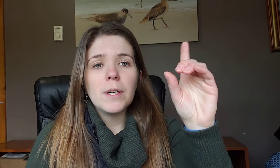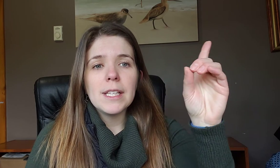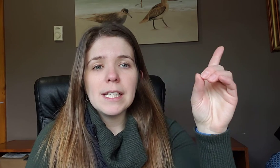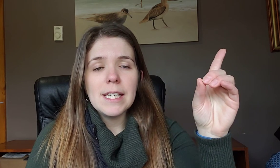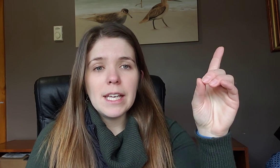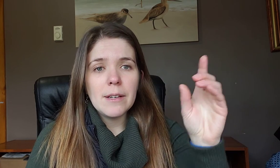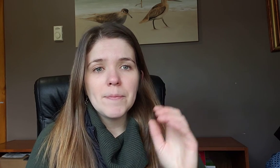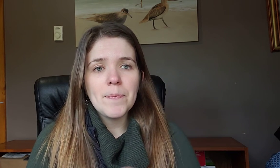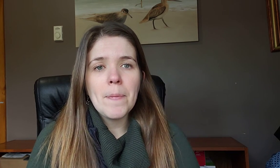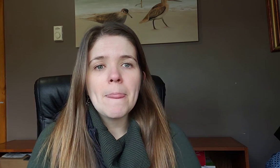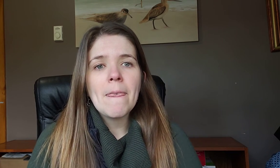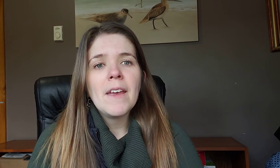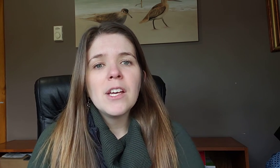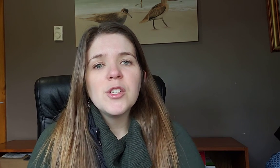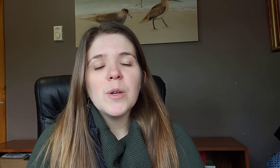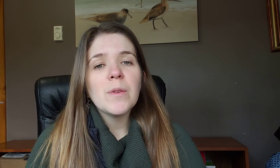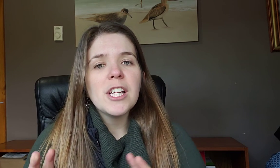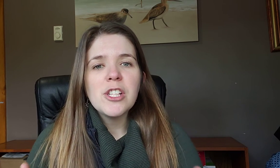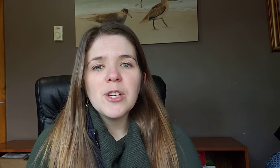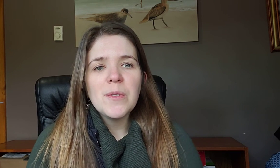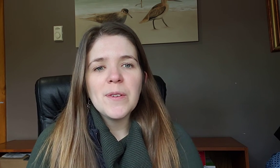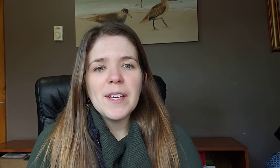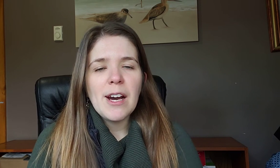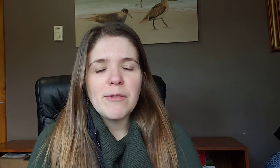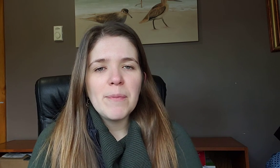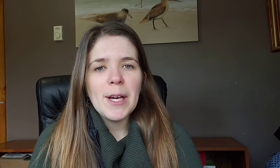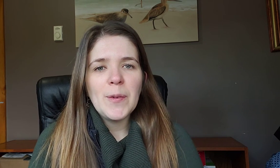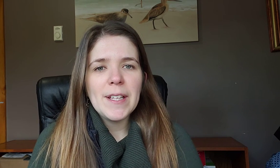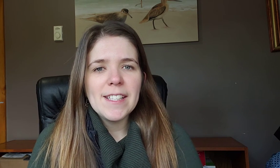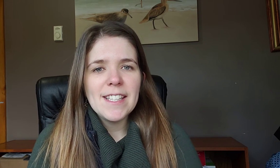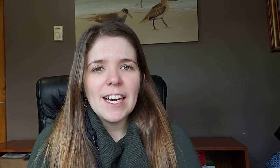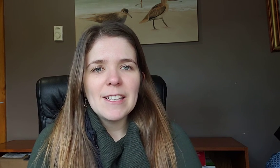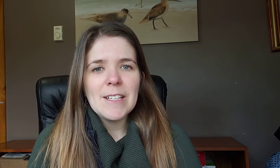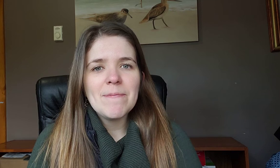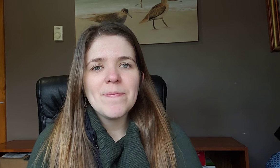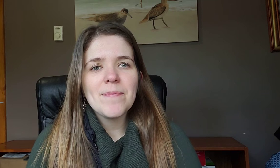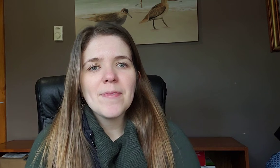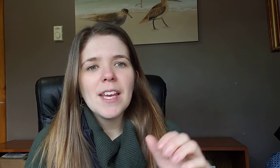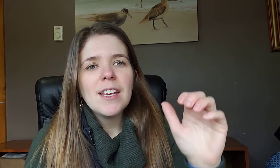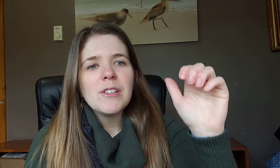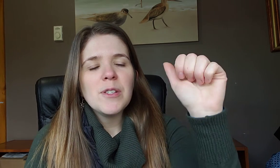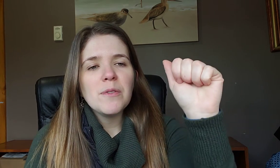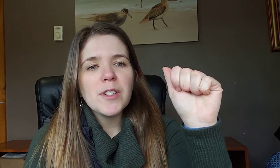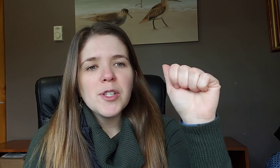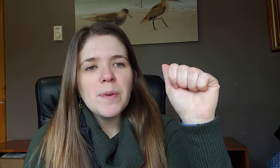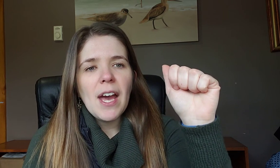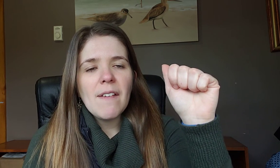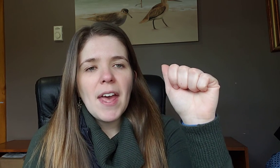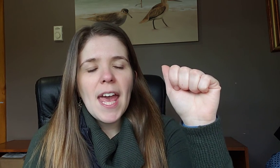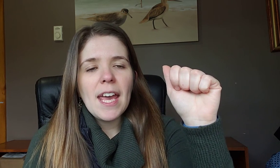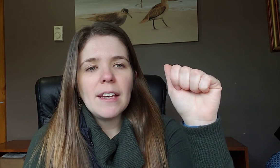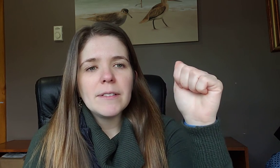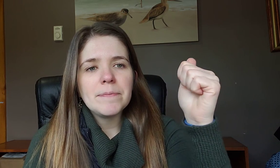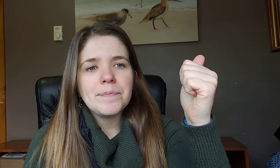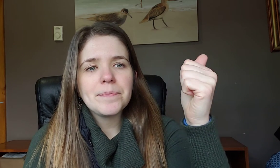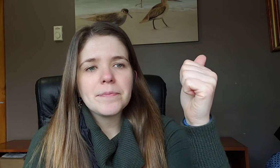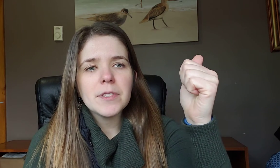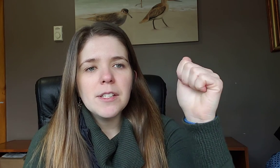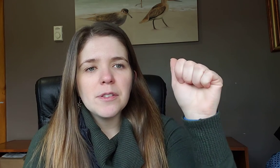d so let's just go through the alphabet quickly together so first we have a so